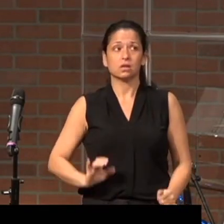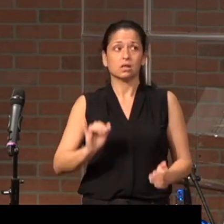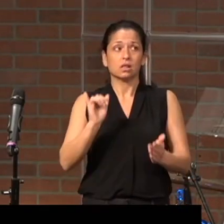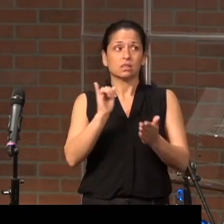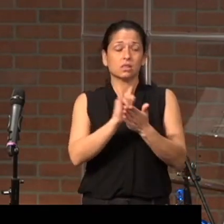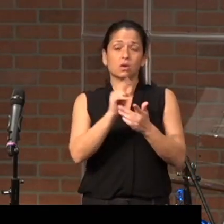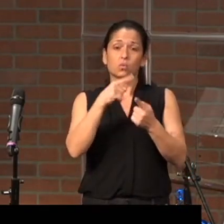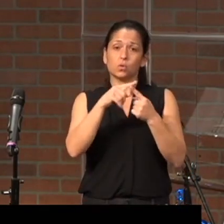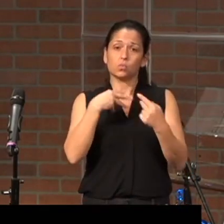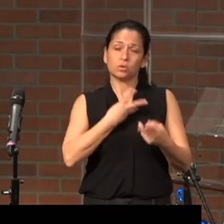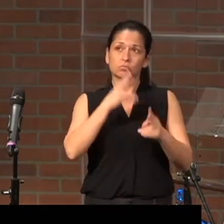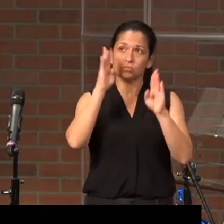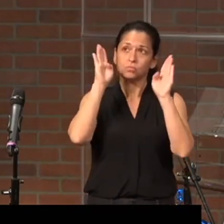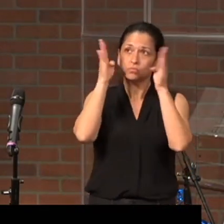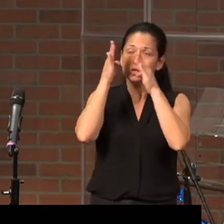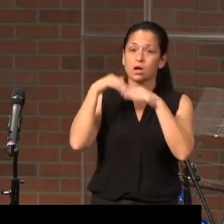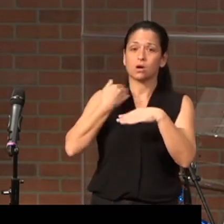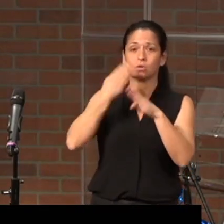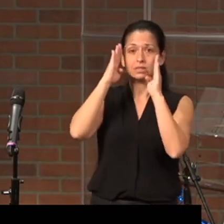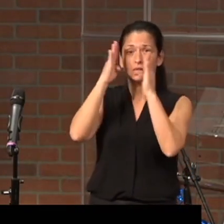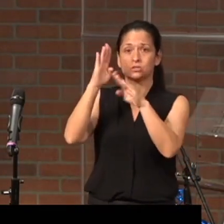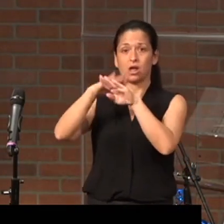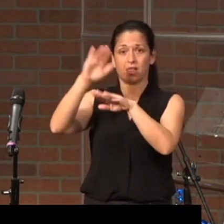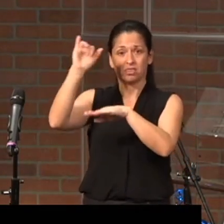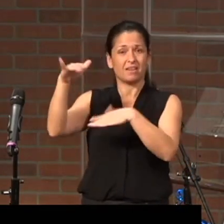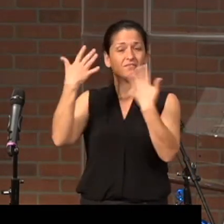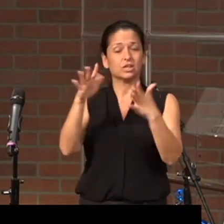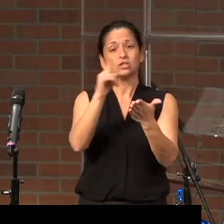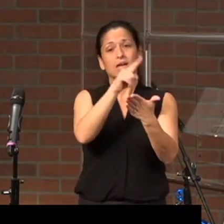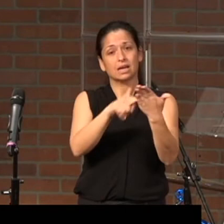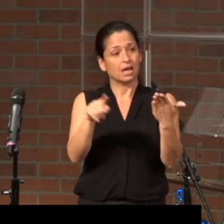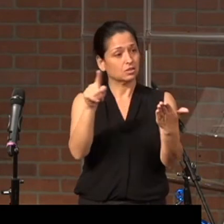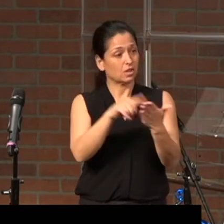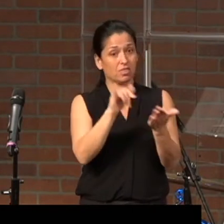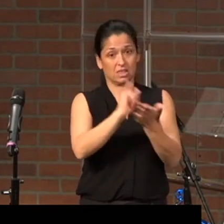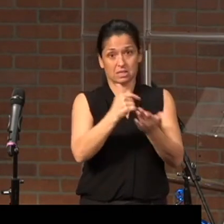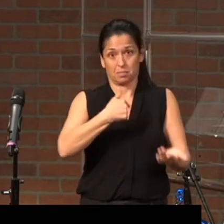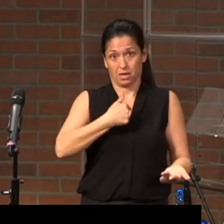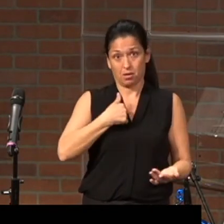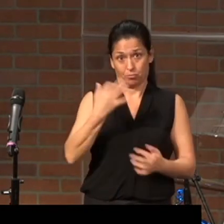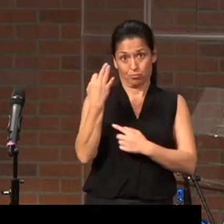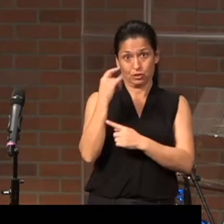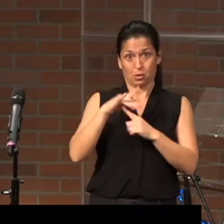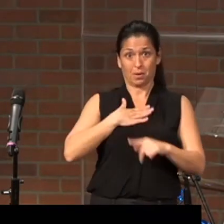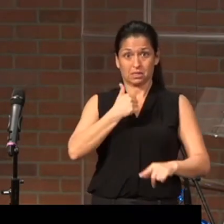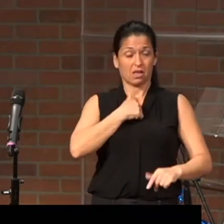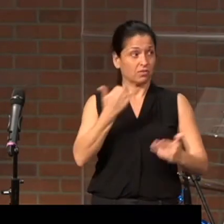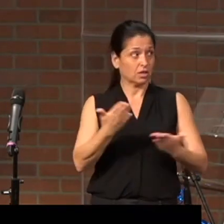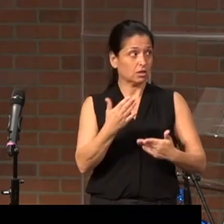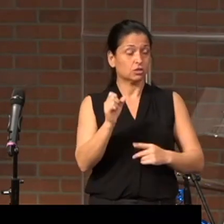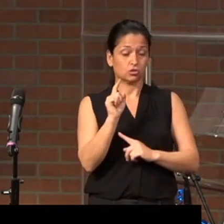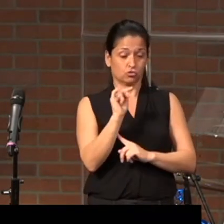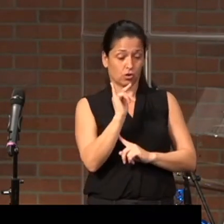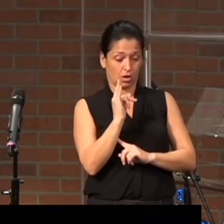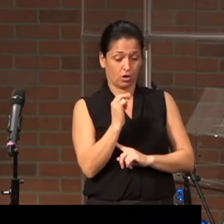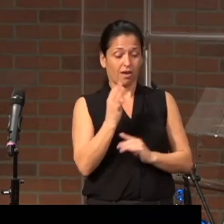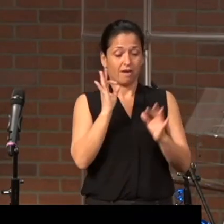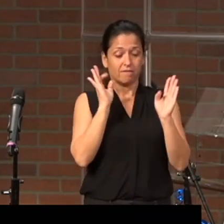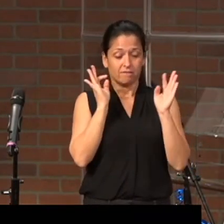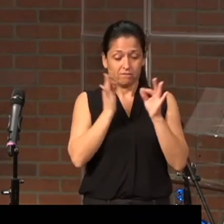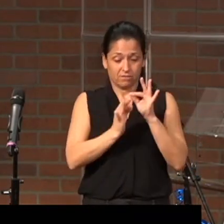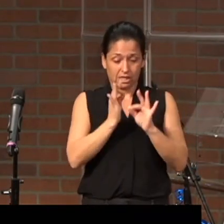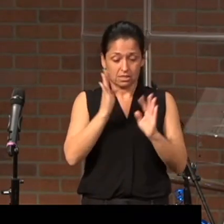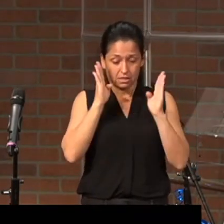fix our attention on that, having canceled, this is me, I'm preaching to myself here, Strider, fix your